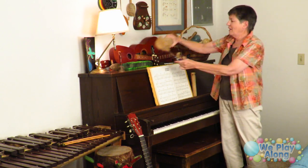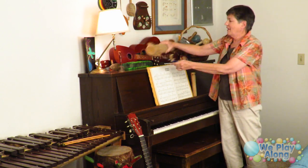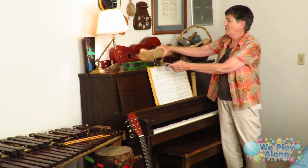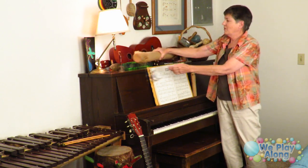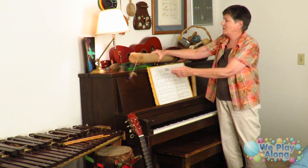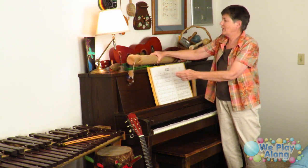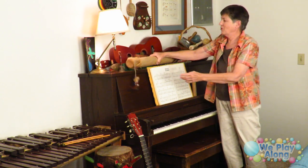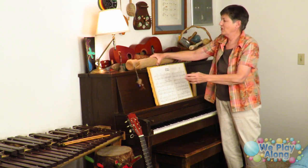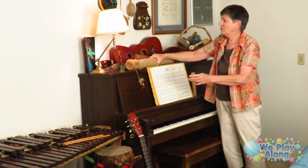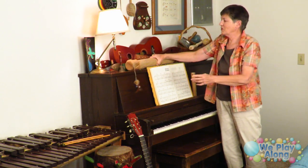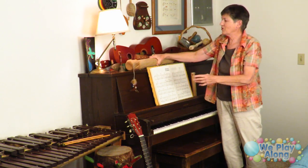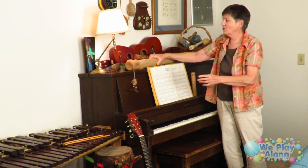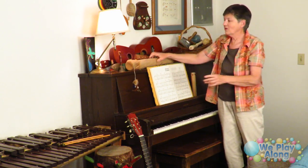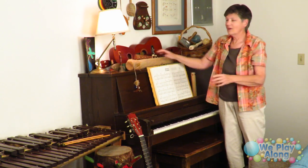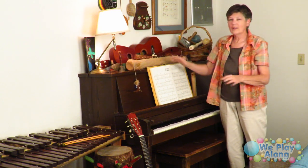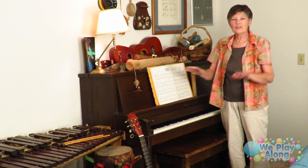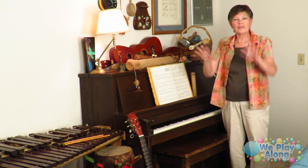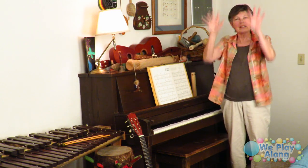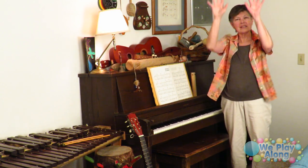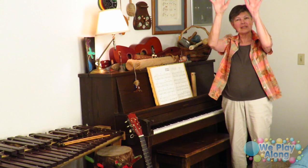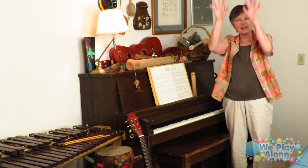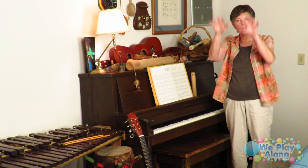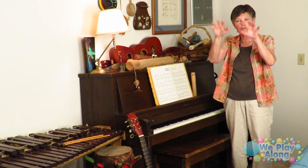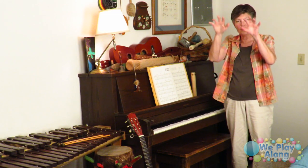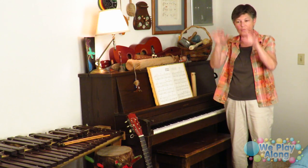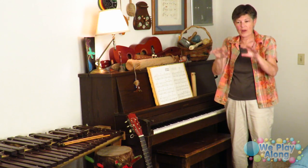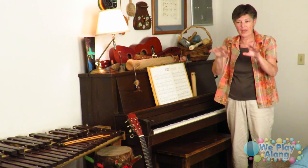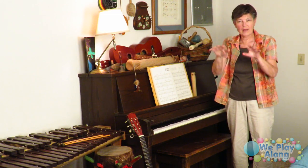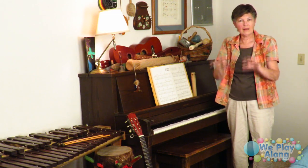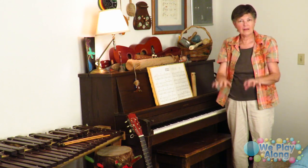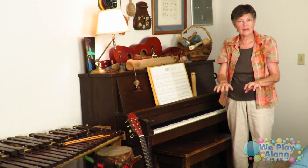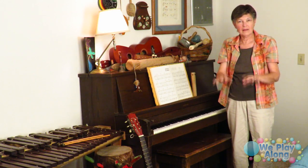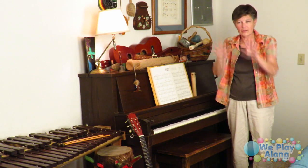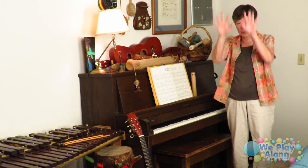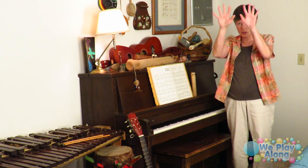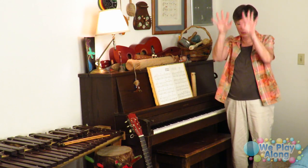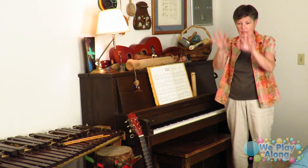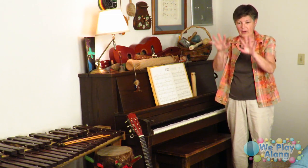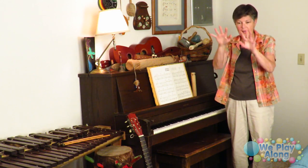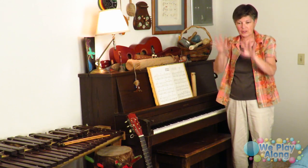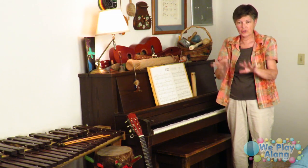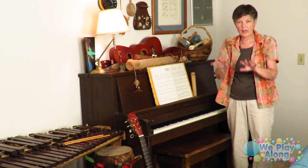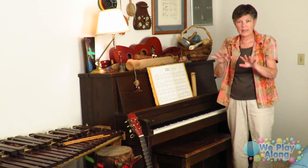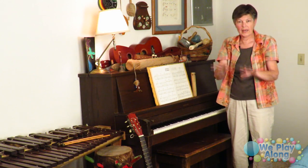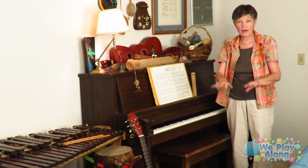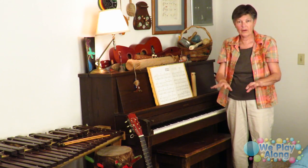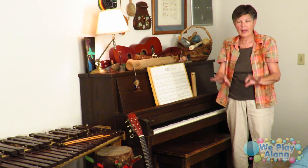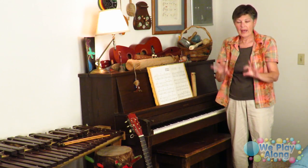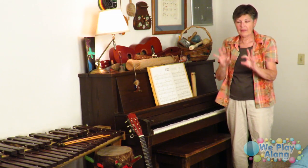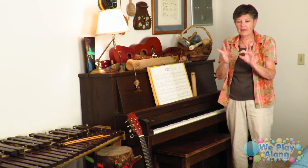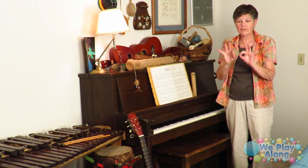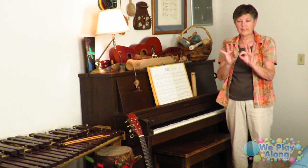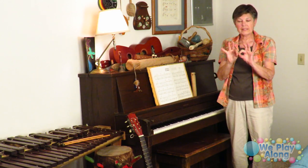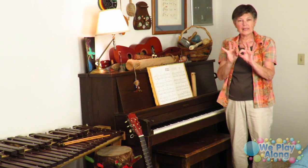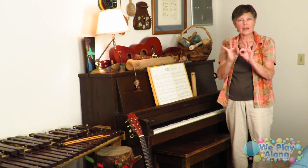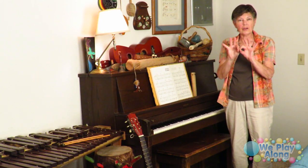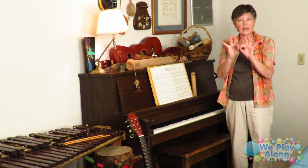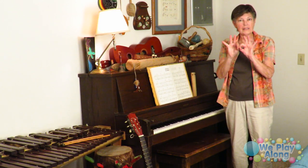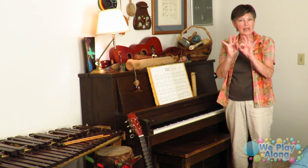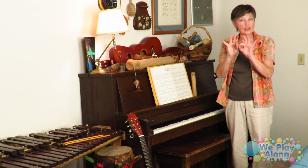made that when he was in elementary school so this is a sign for rain you just bring your hands straight down and then for stick you're going to take